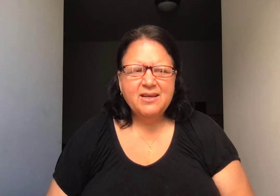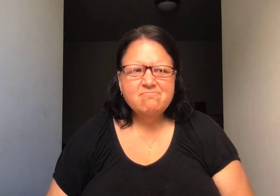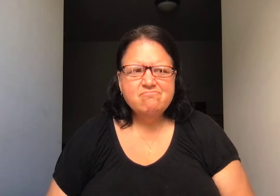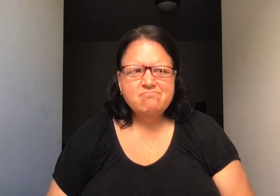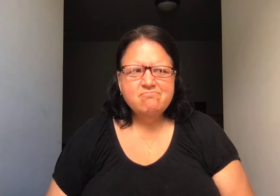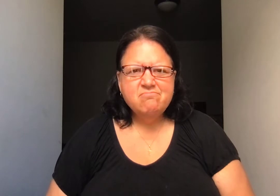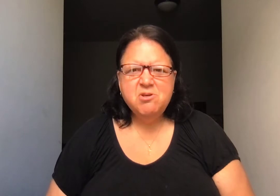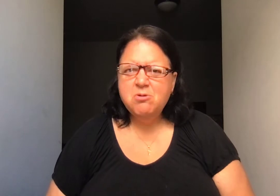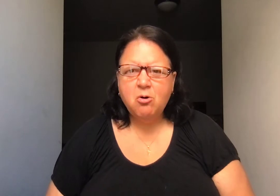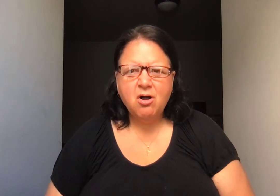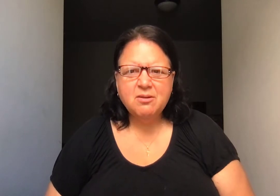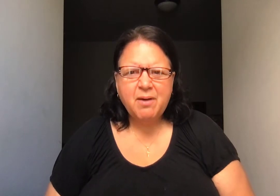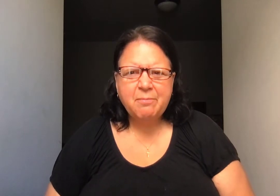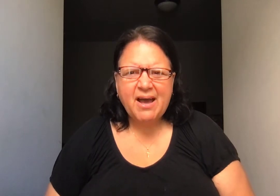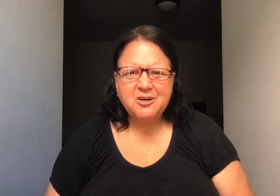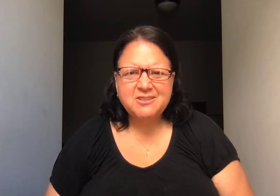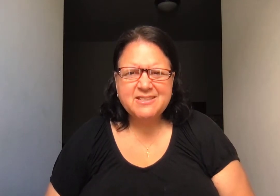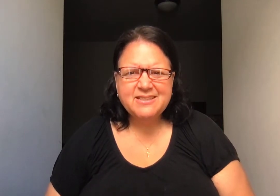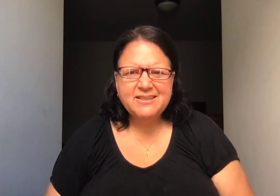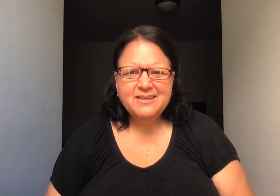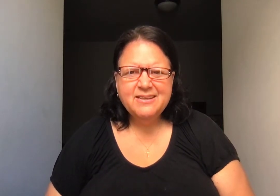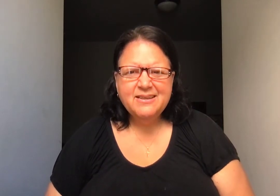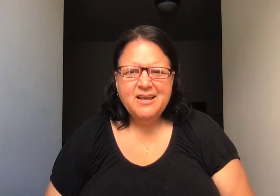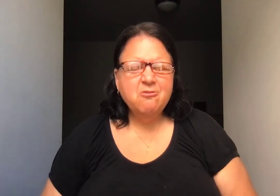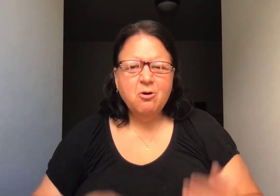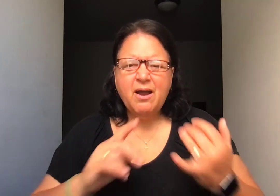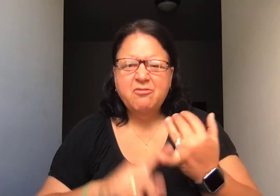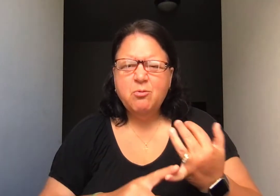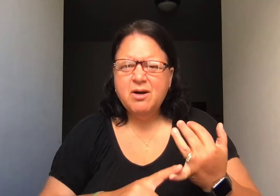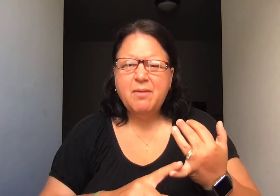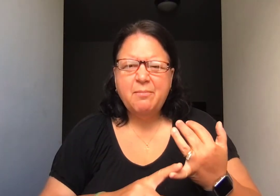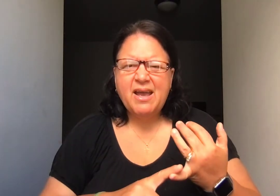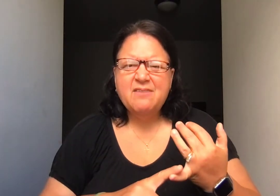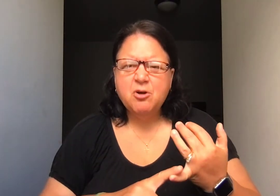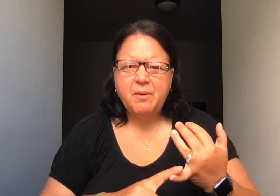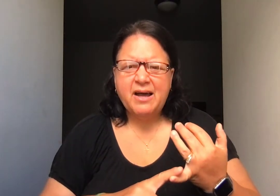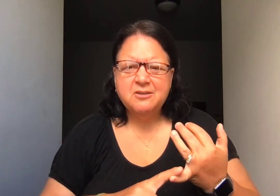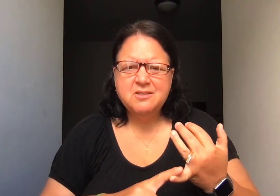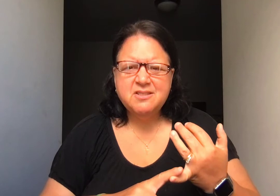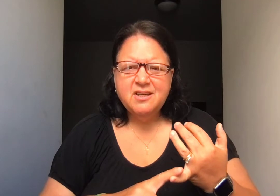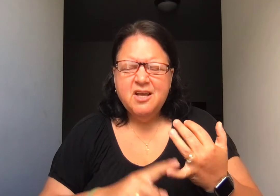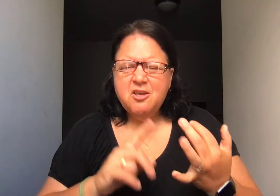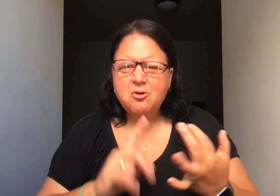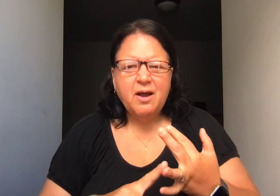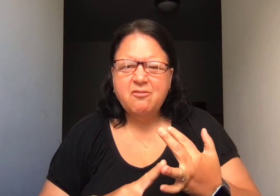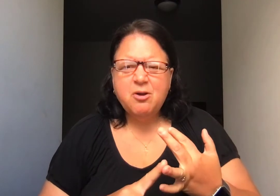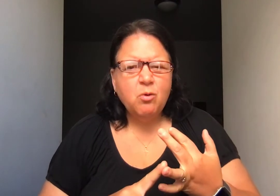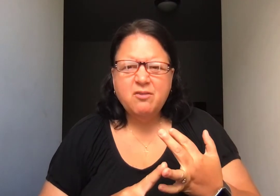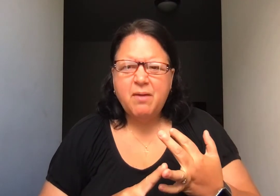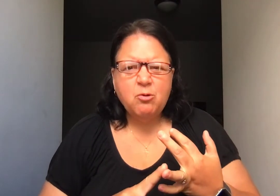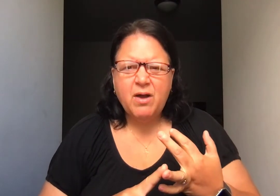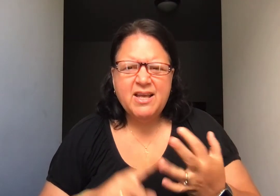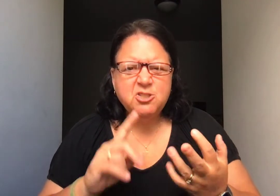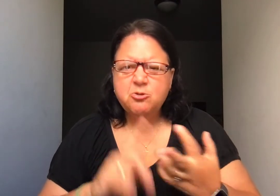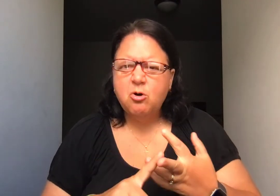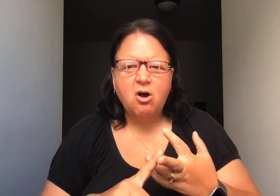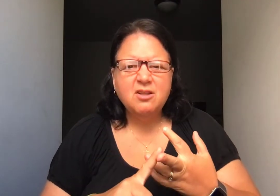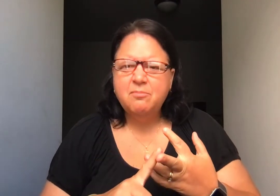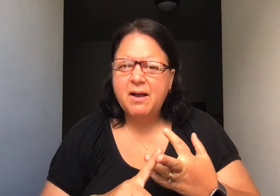you know all of my patterns. You know every one of my behavior patterns. You know every one of my ways. You know all of my